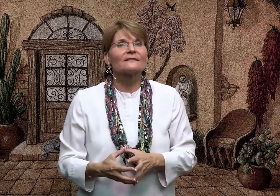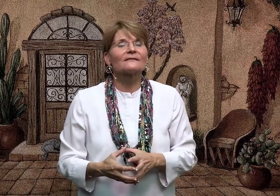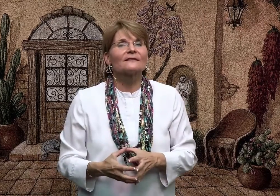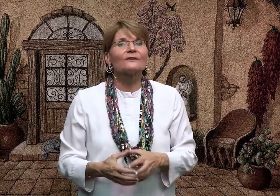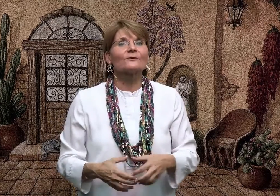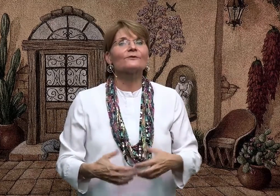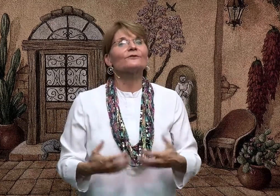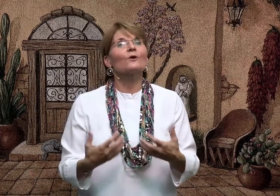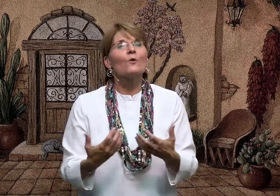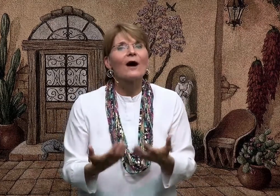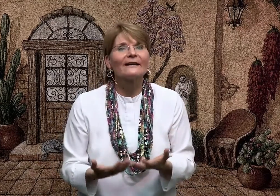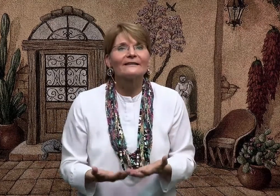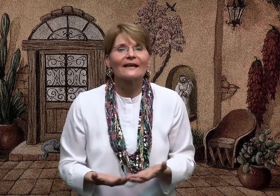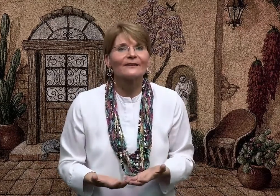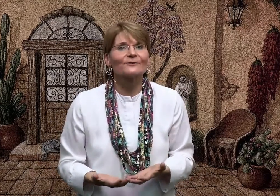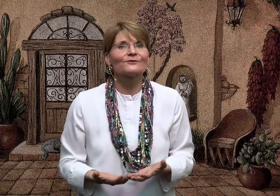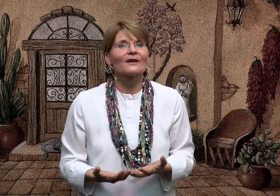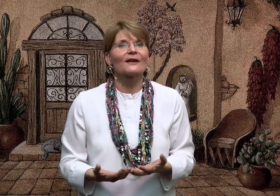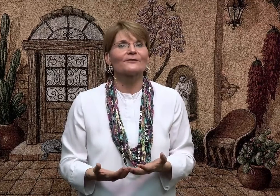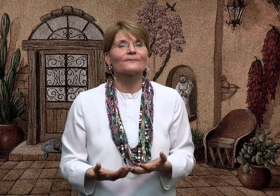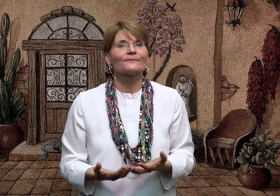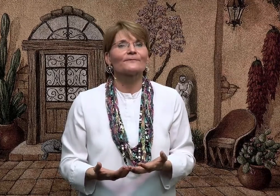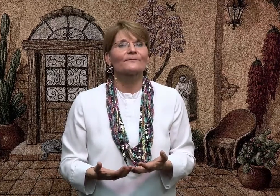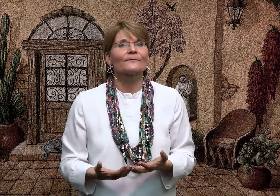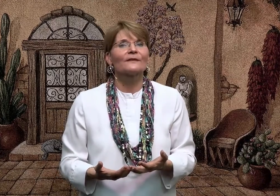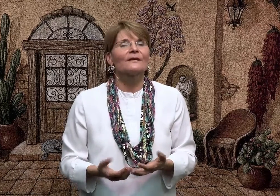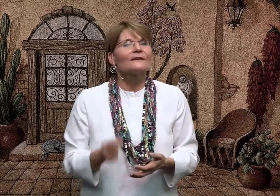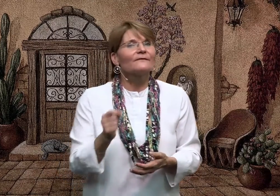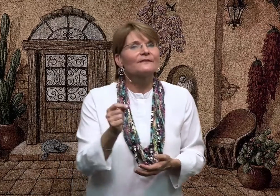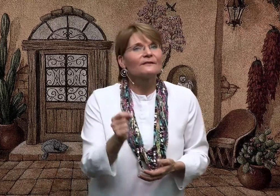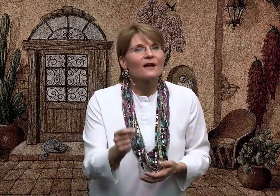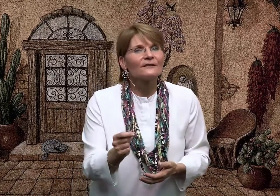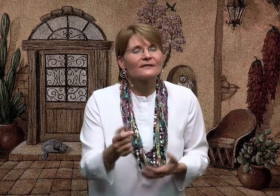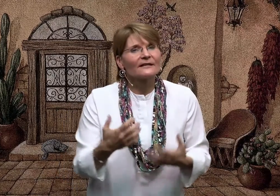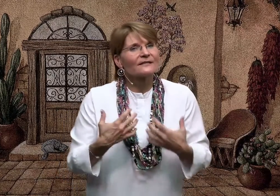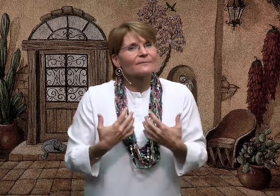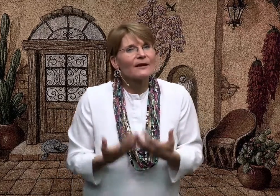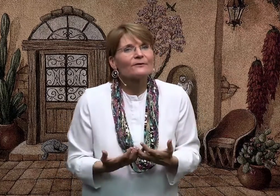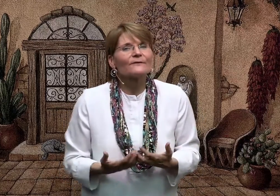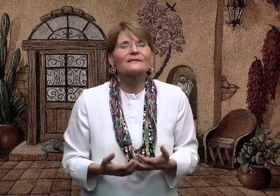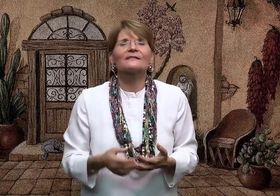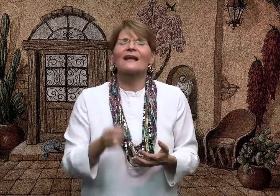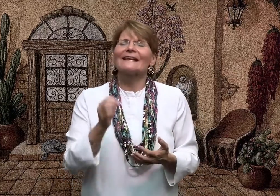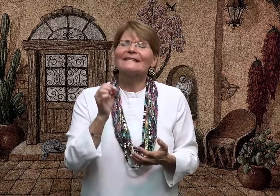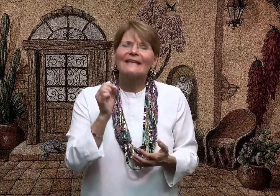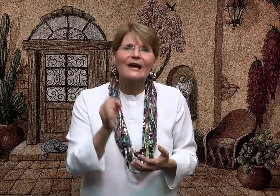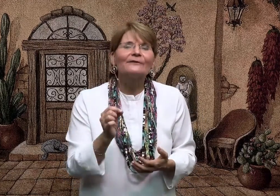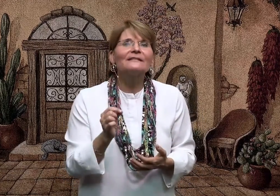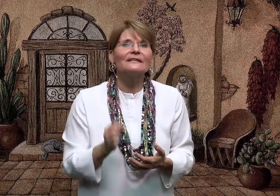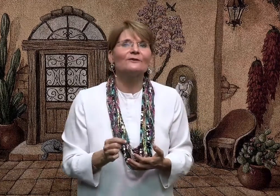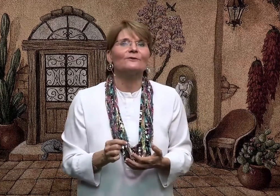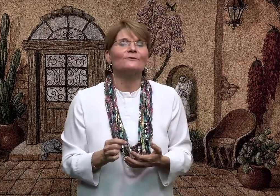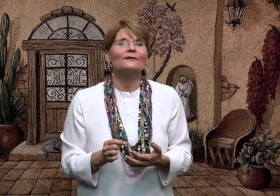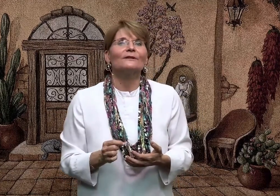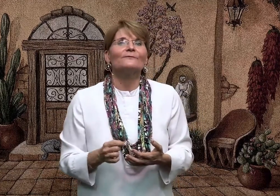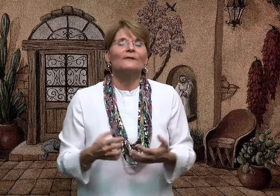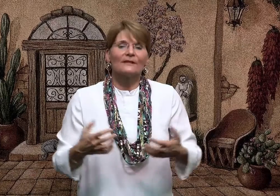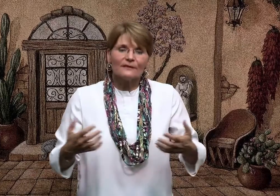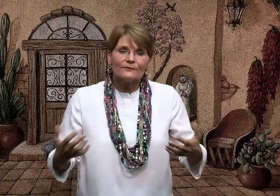in order to quiet that inner chatter. Physiologically, as a medical physician, I guarantee you that if you